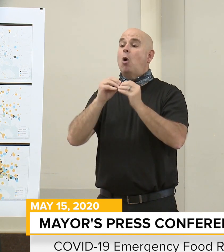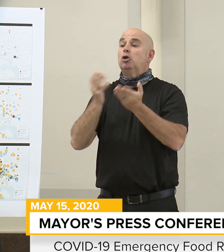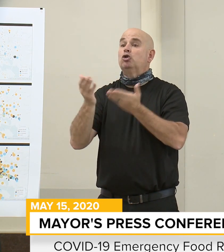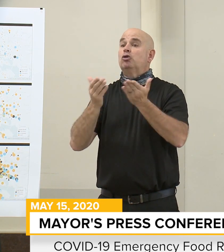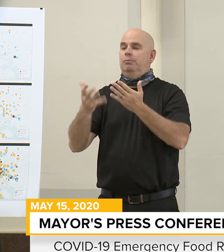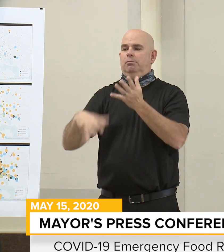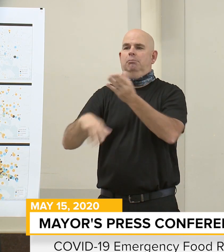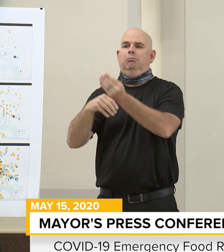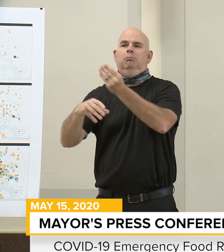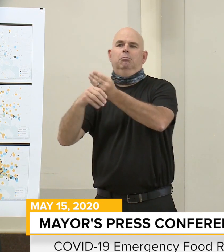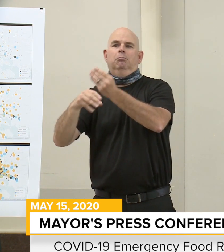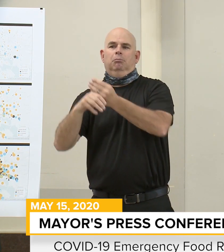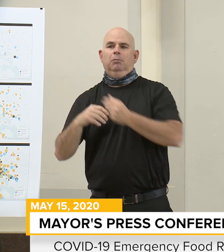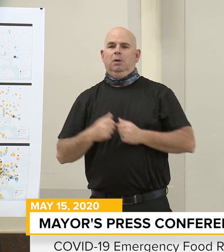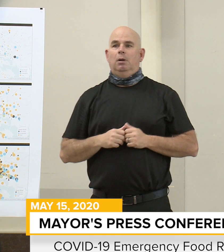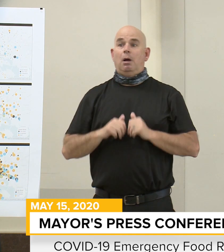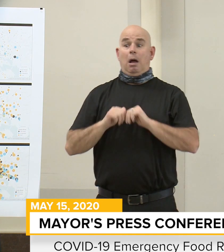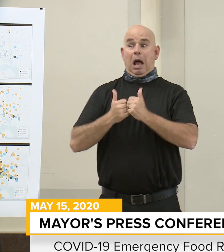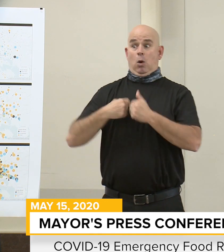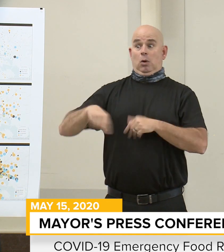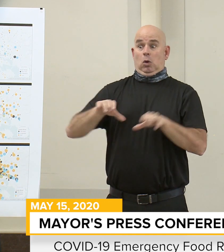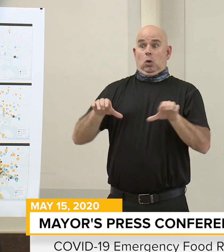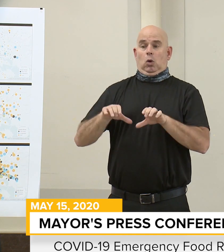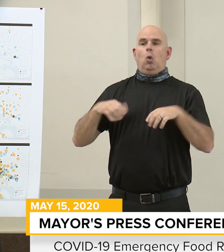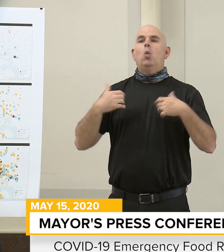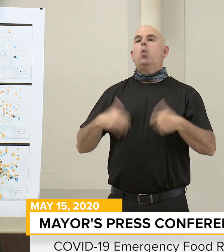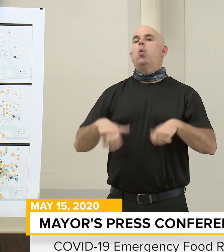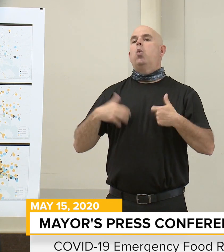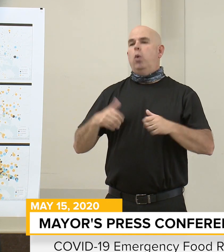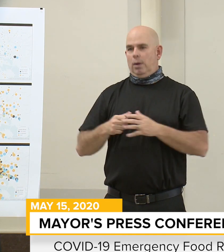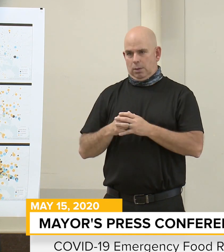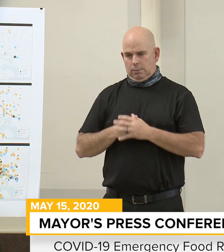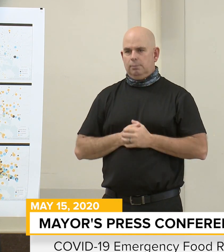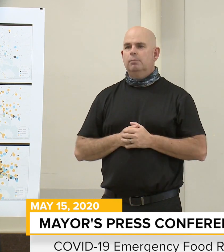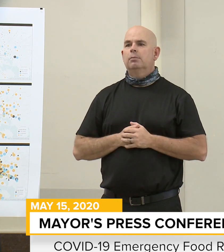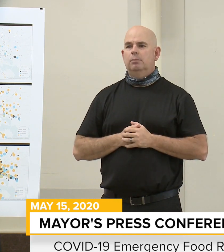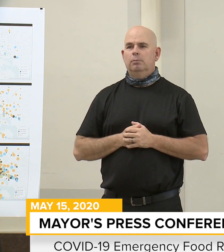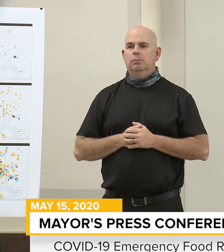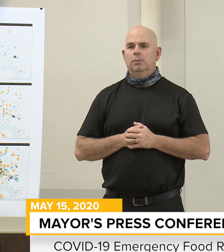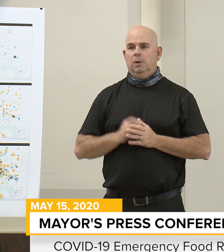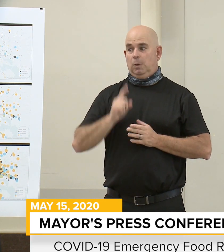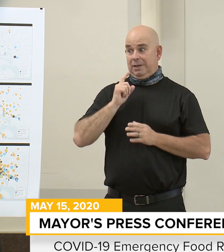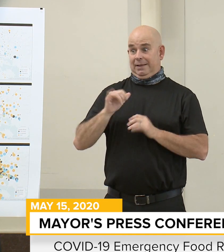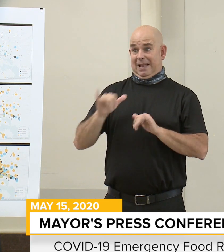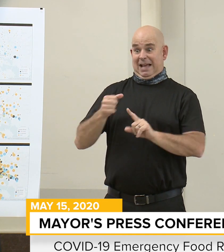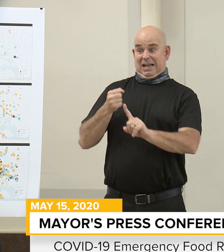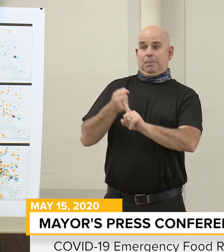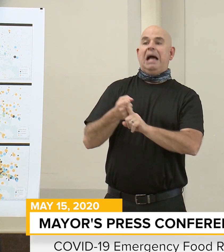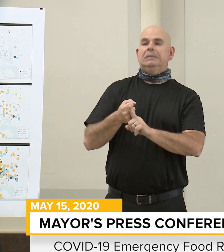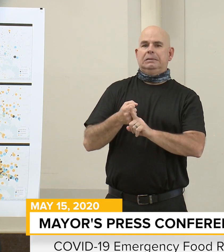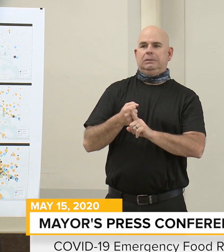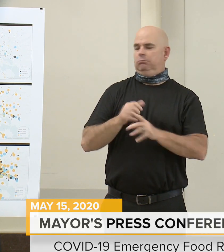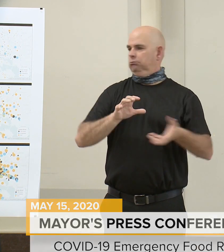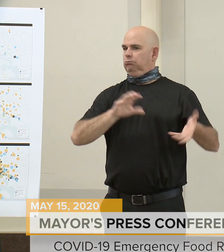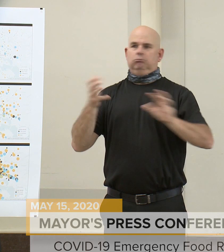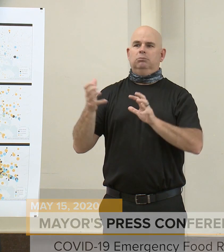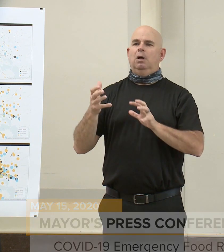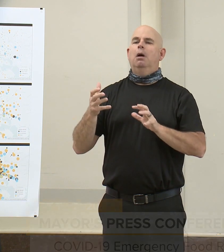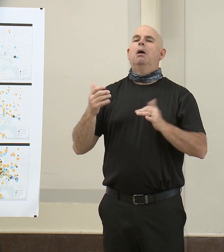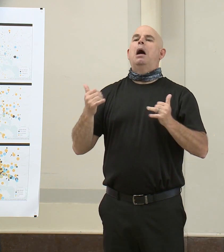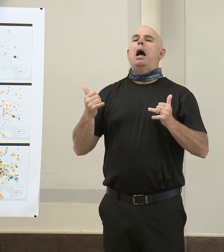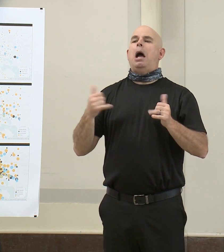and we are expanding our reach. Our effort to date has been to reach as many people as